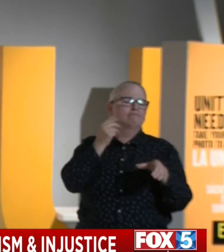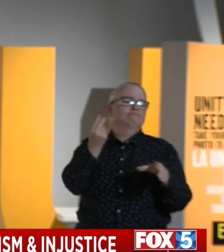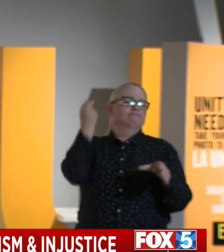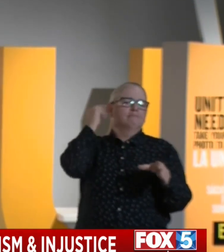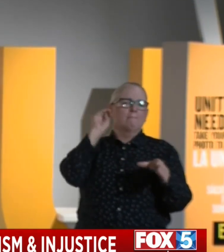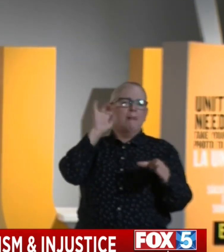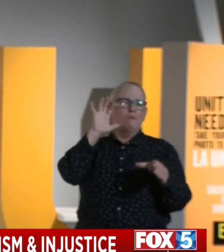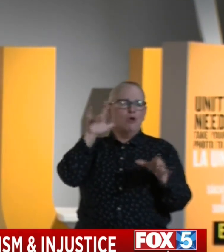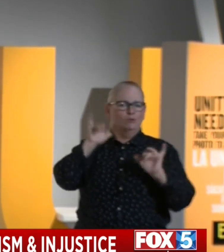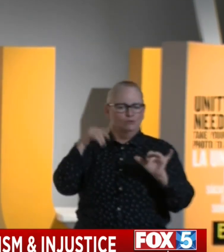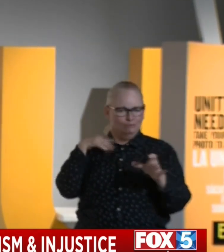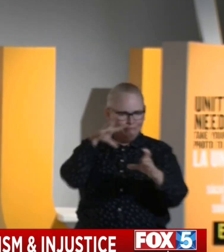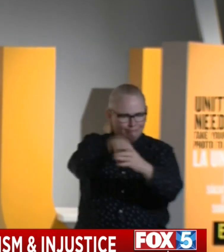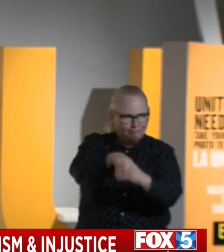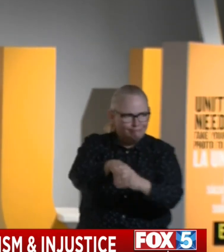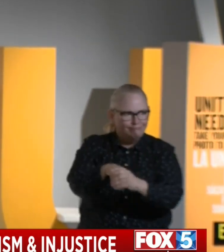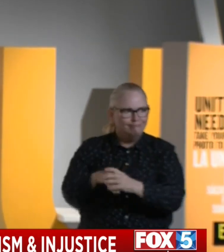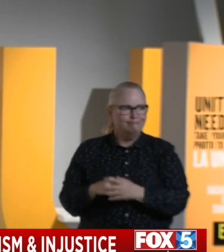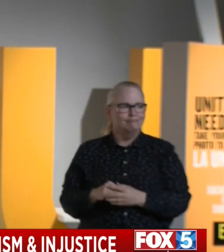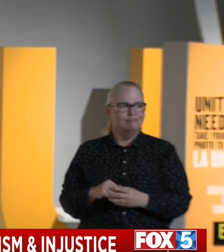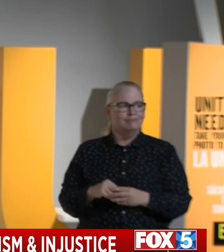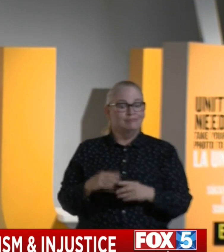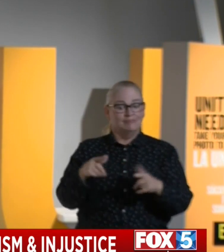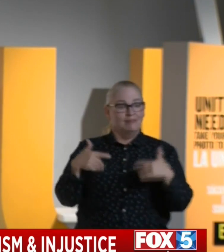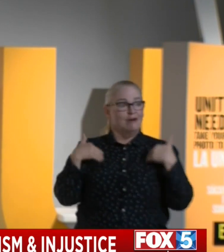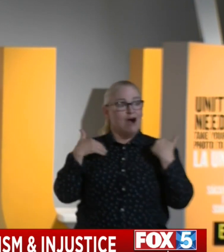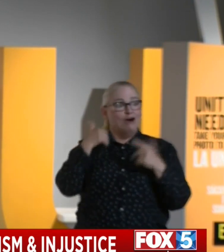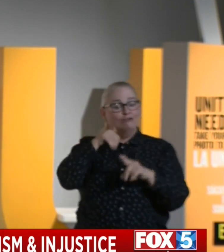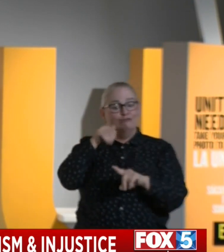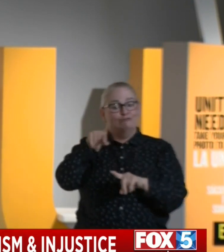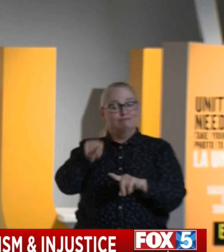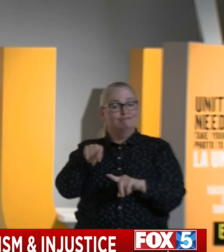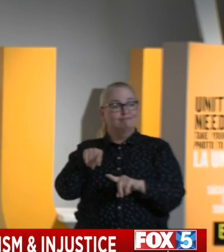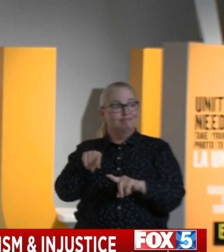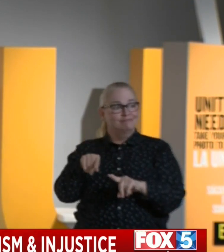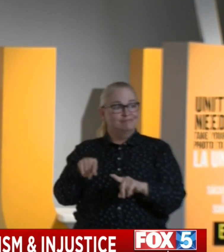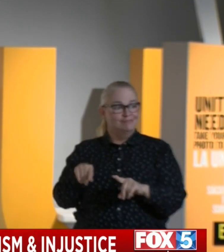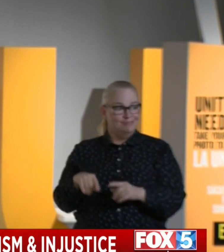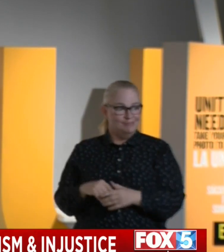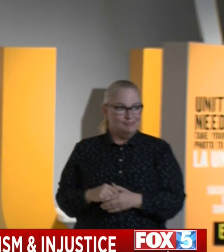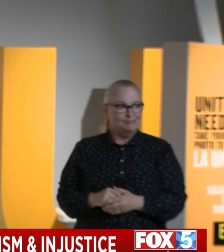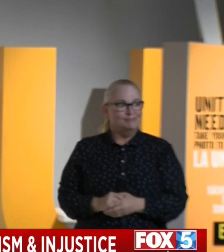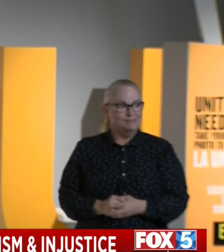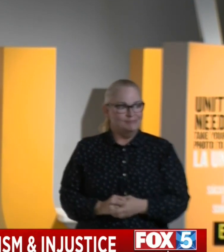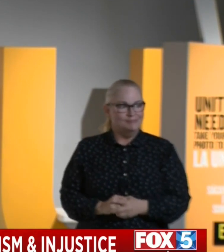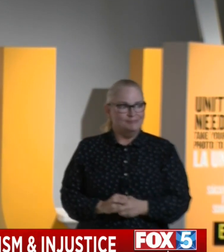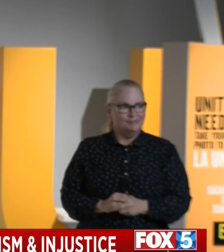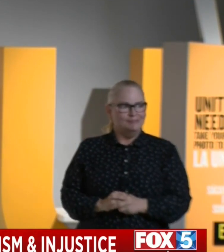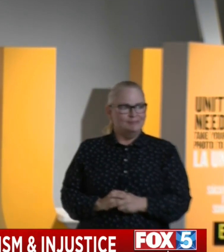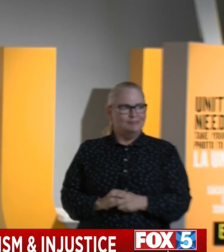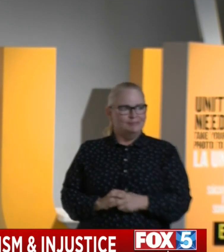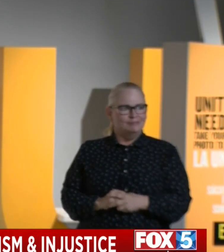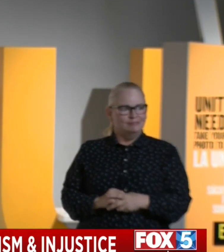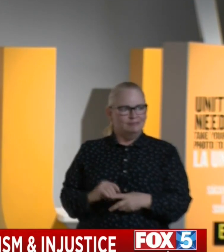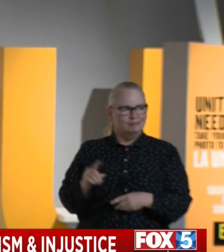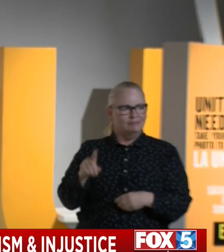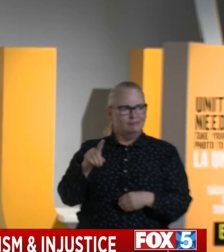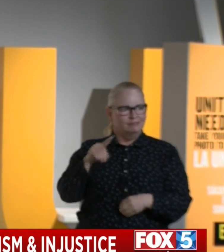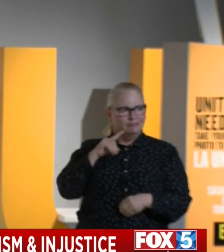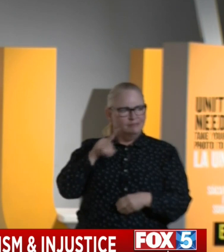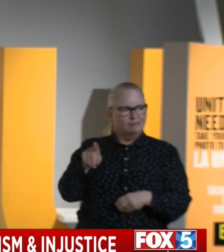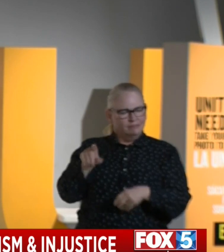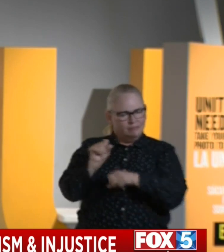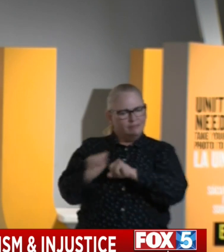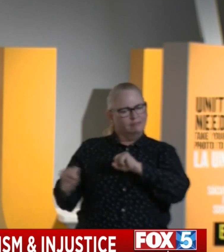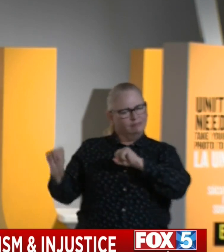quite literally with one lung that outlasted all of us as she was scrubbing away for hours and